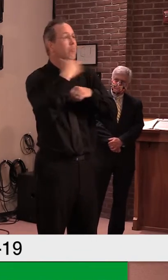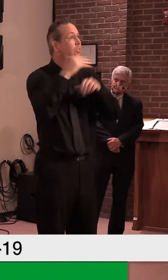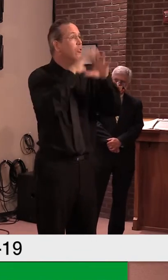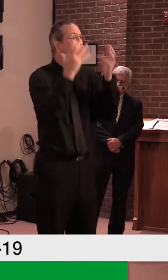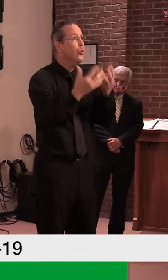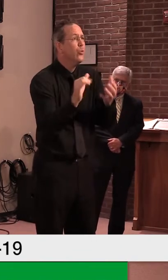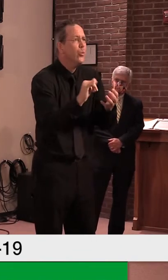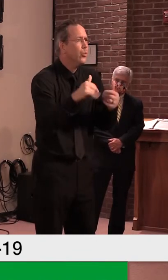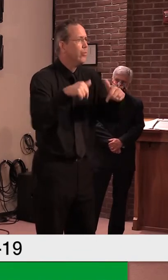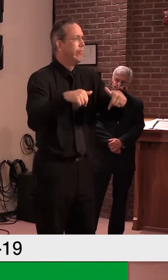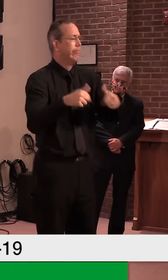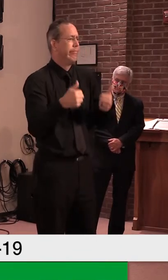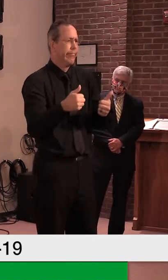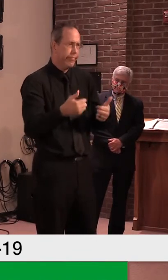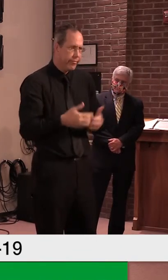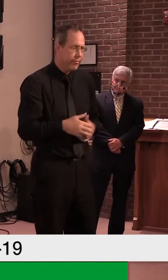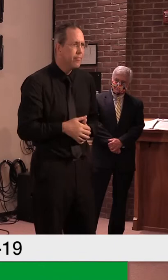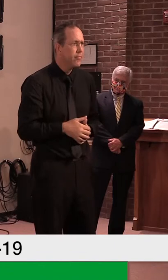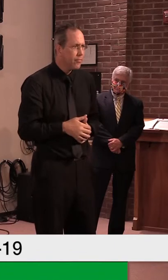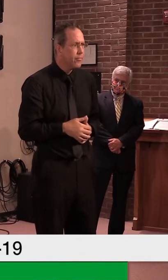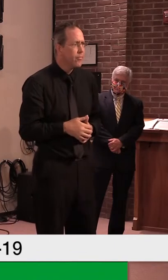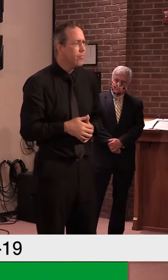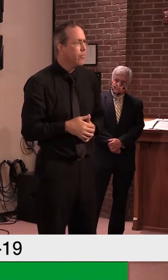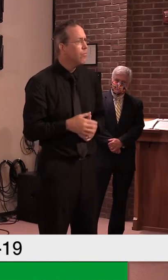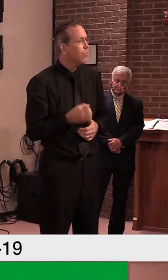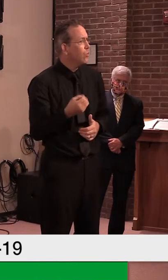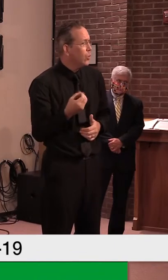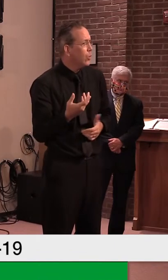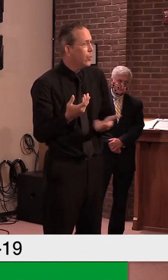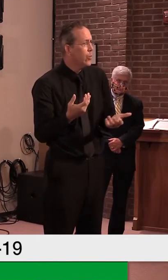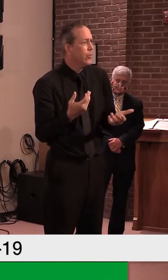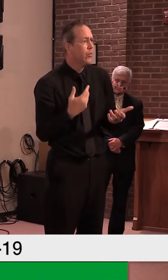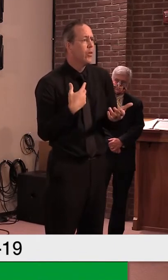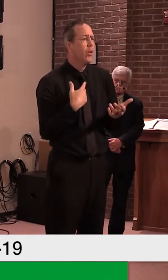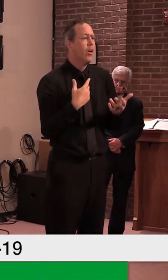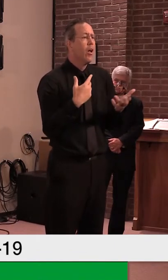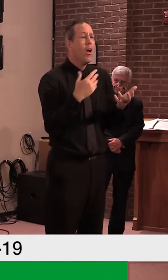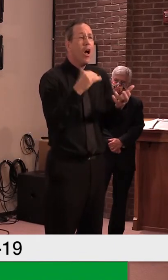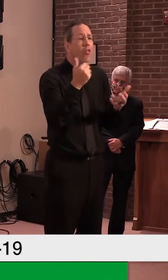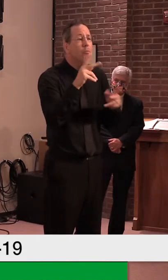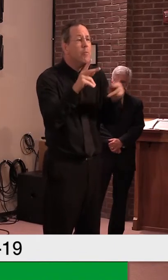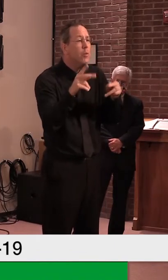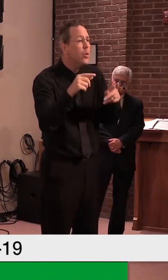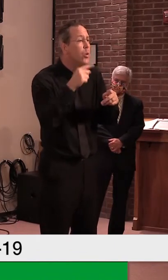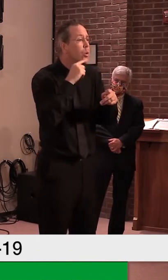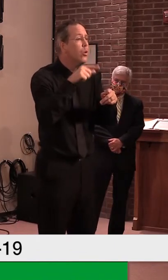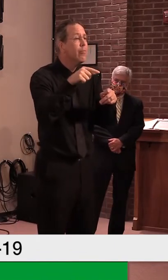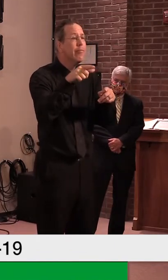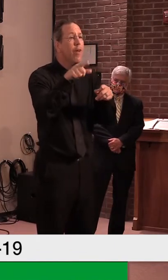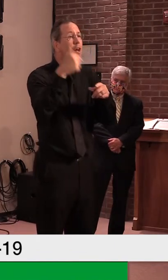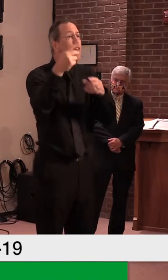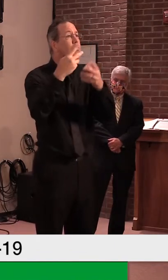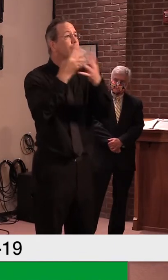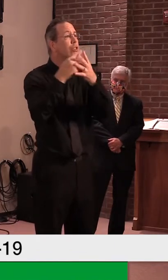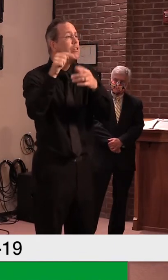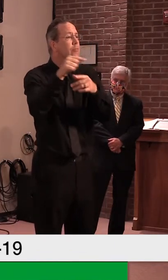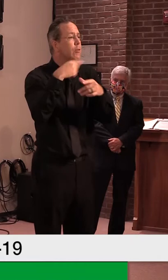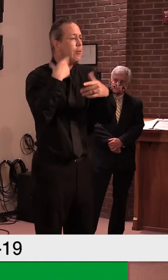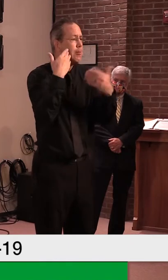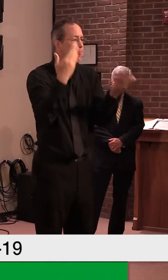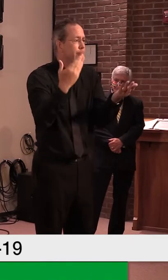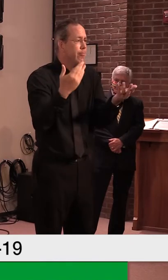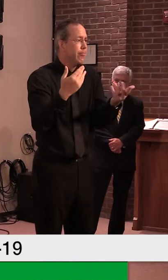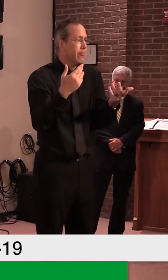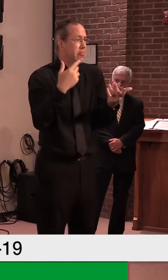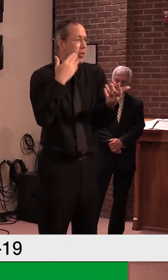tell us, uh, about their experience, what they're doing in their, uh, prison populations, uh, that is even close to